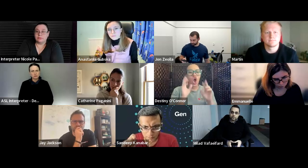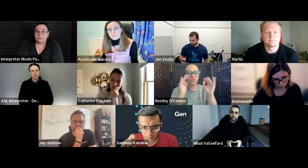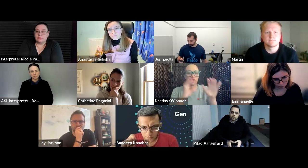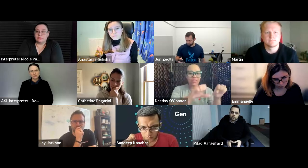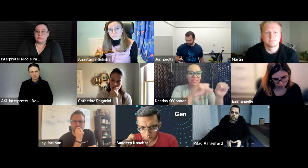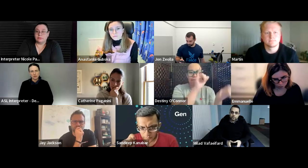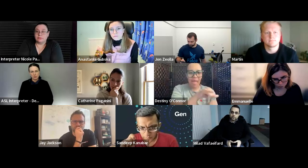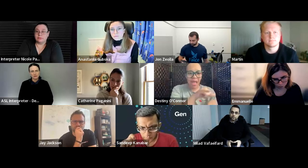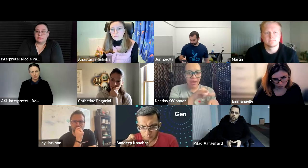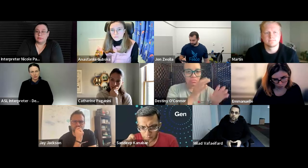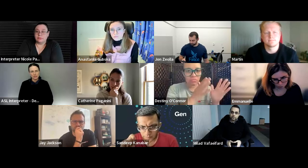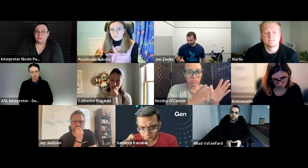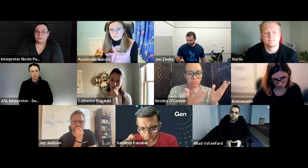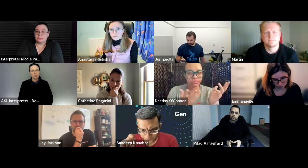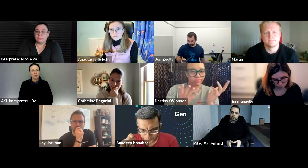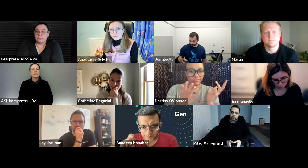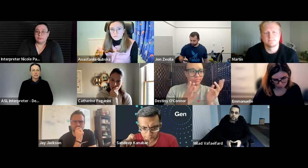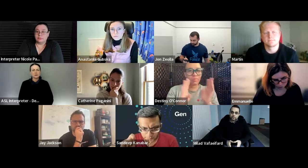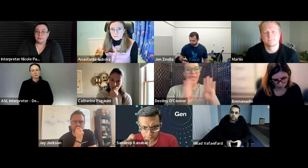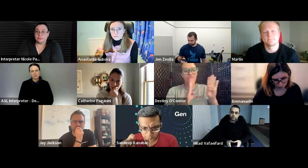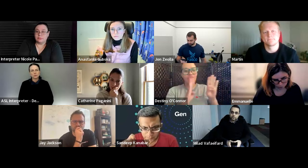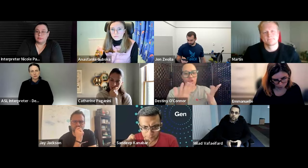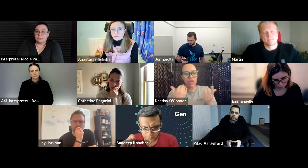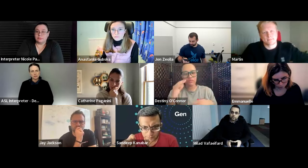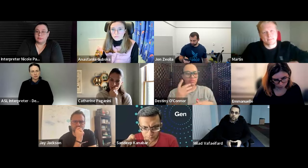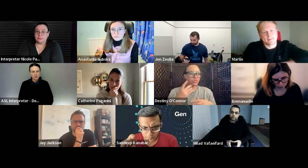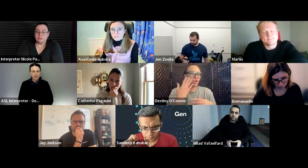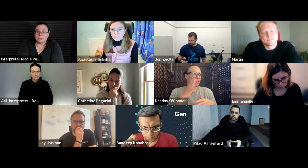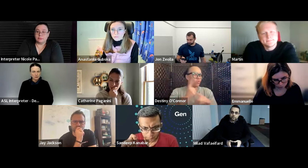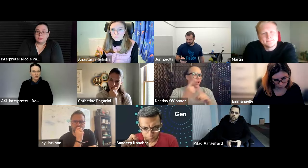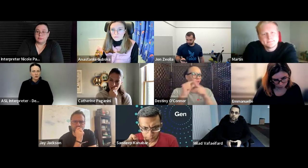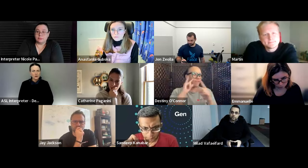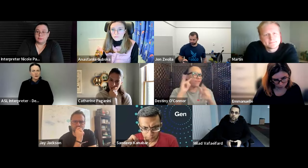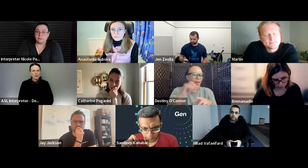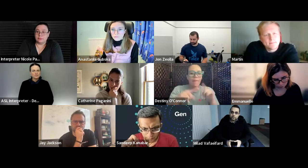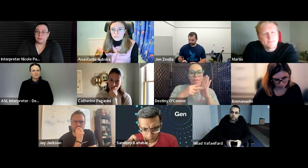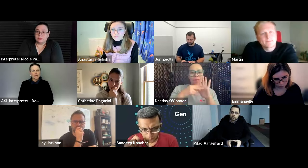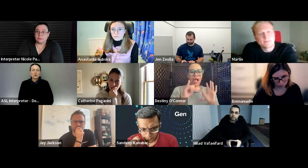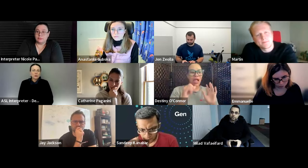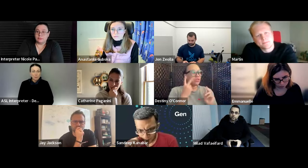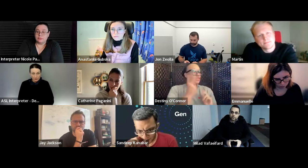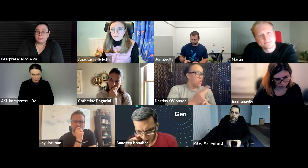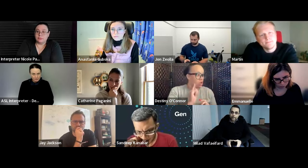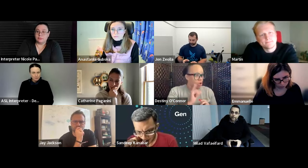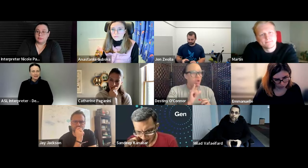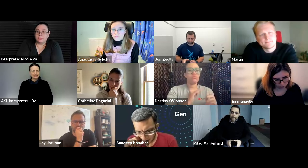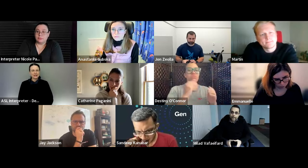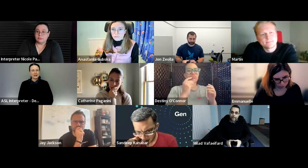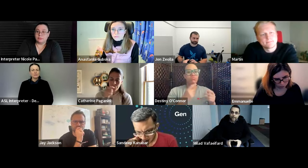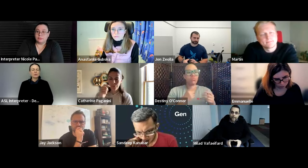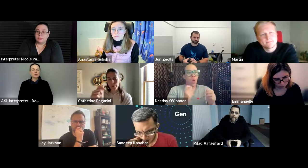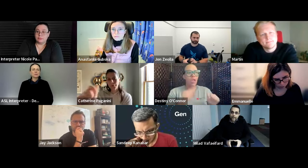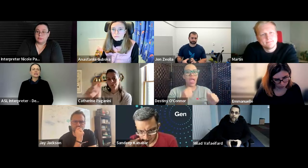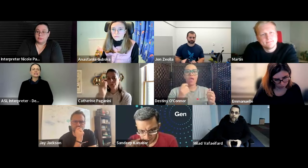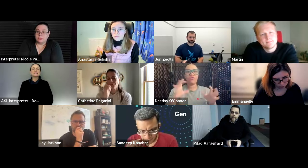to demonstrate that it is a possibility it's doable and here are the resources you need to do that so i don't know the right word for it but